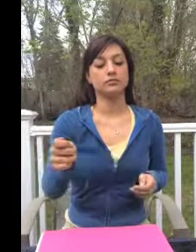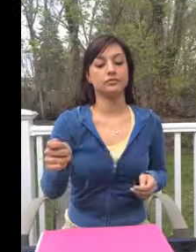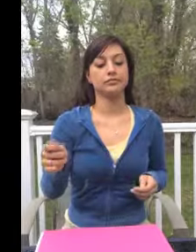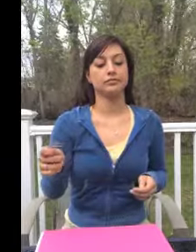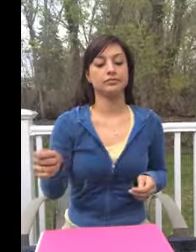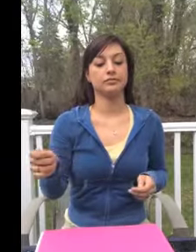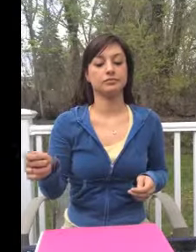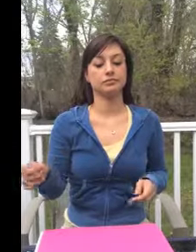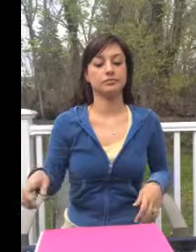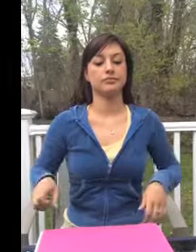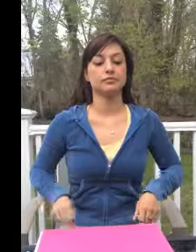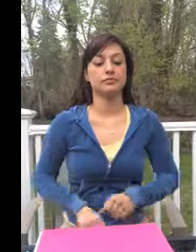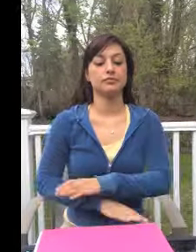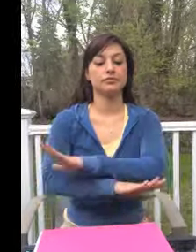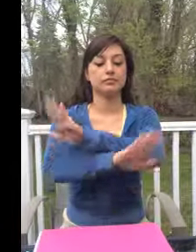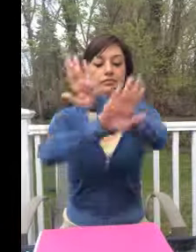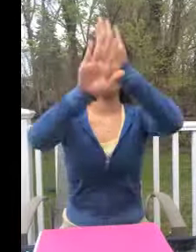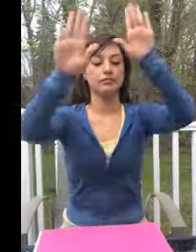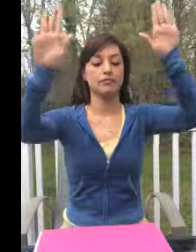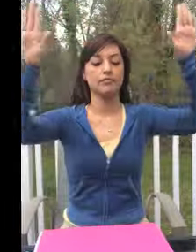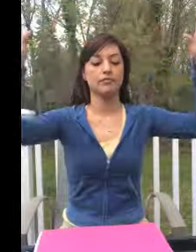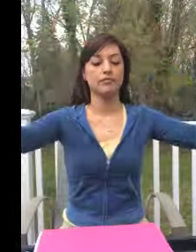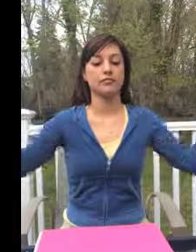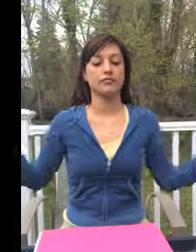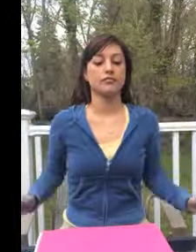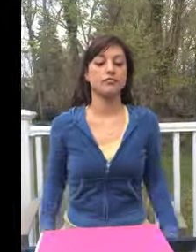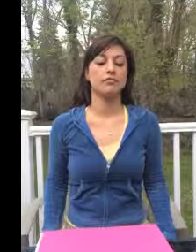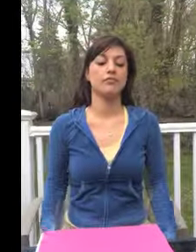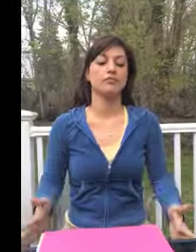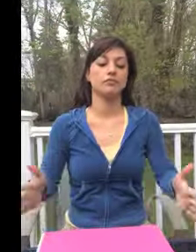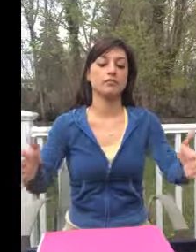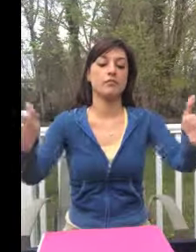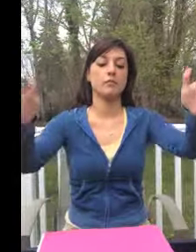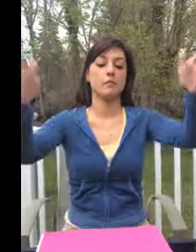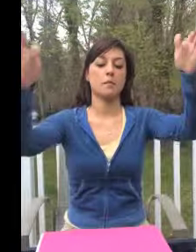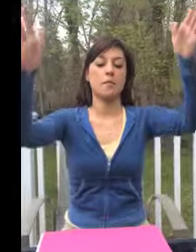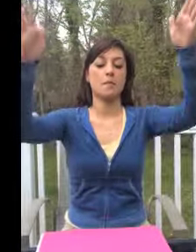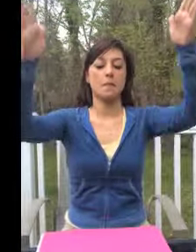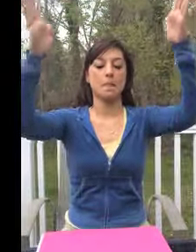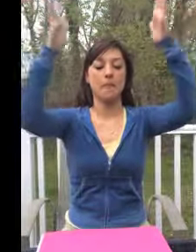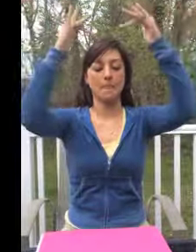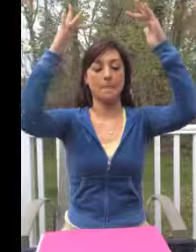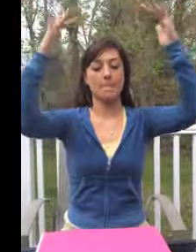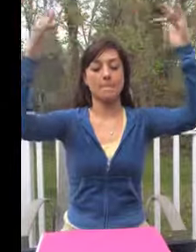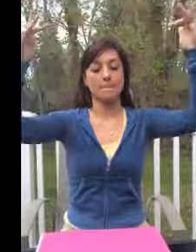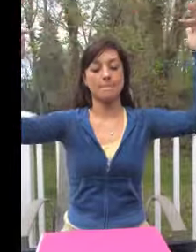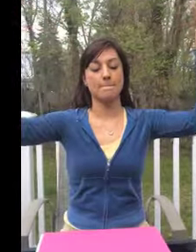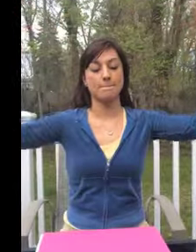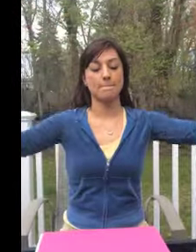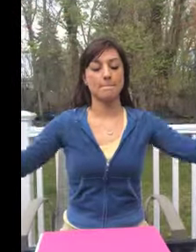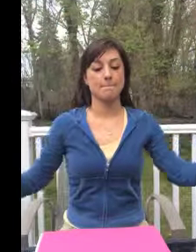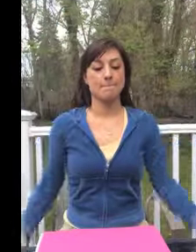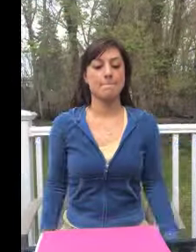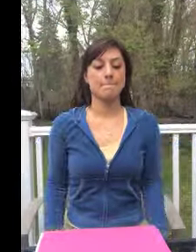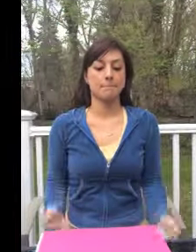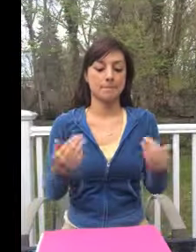the light, and let it shine, just